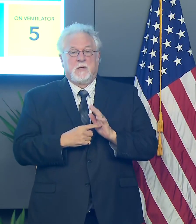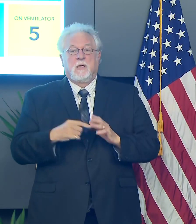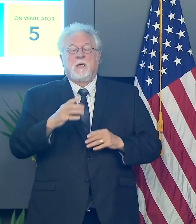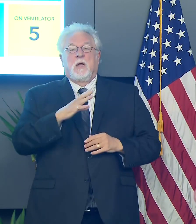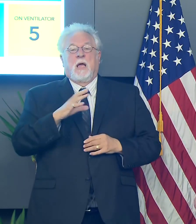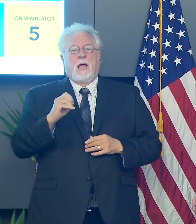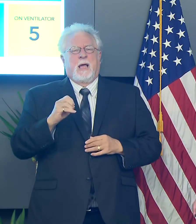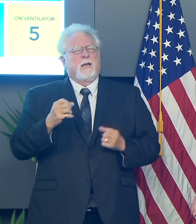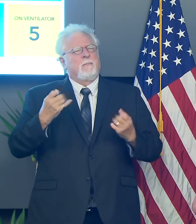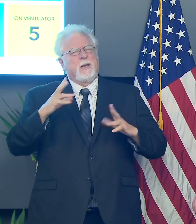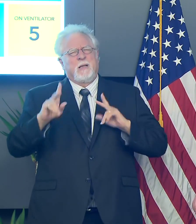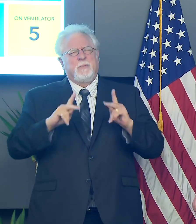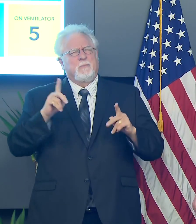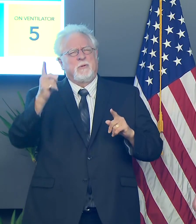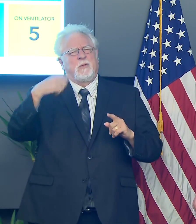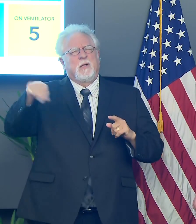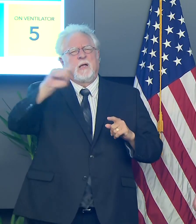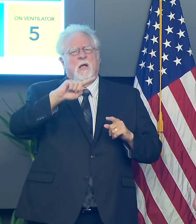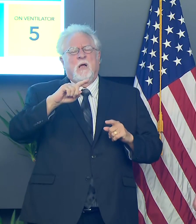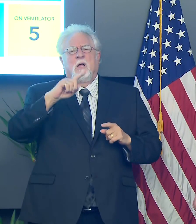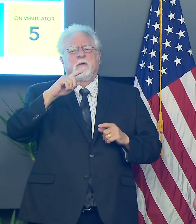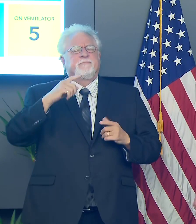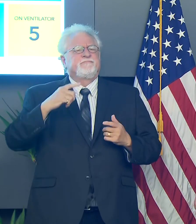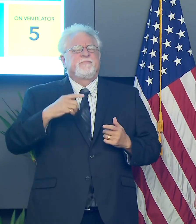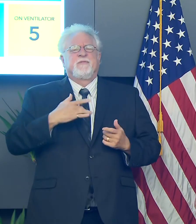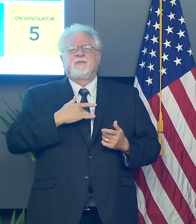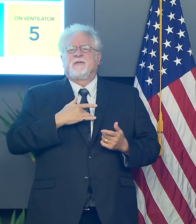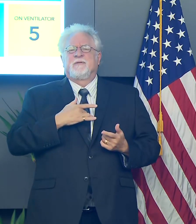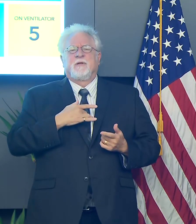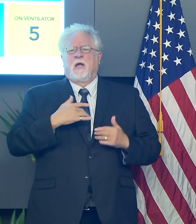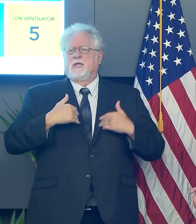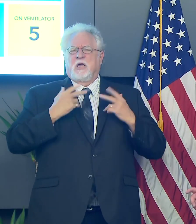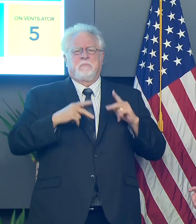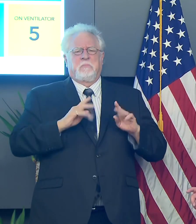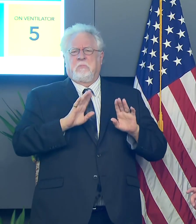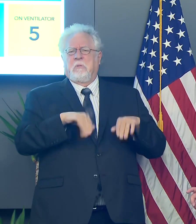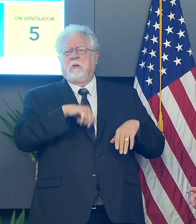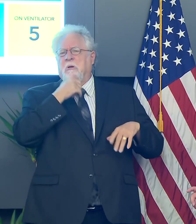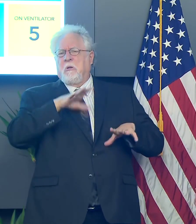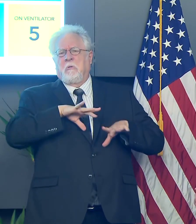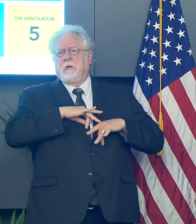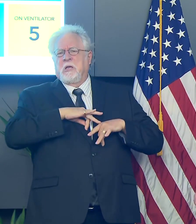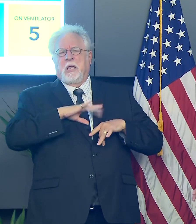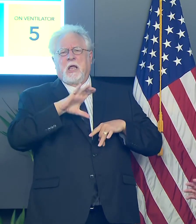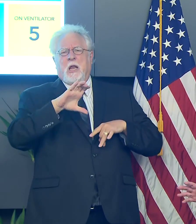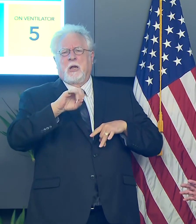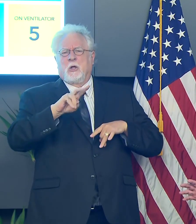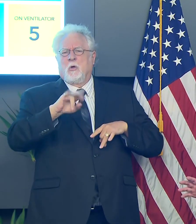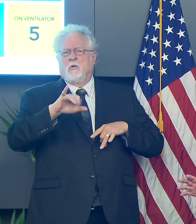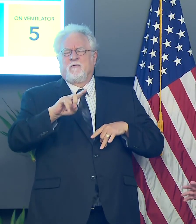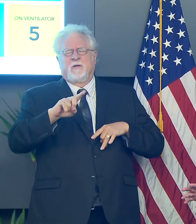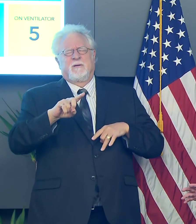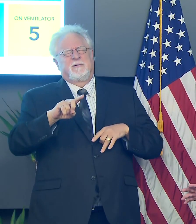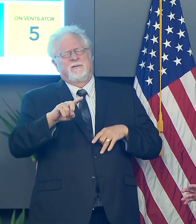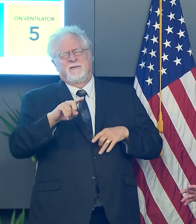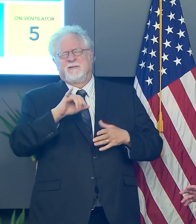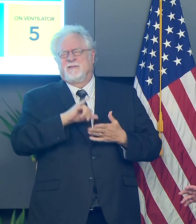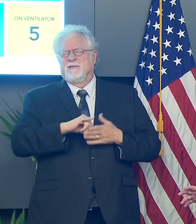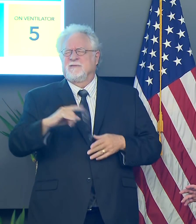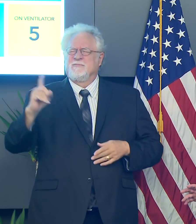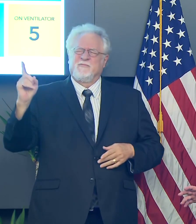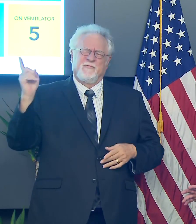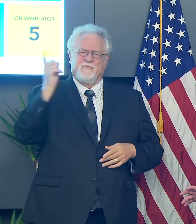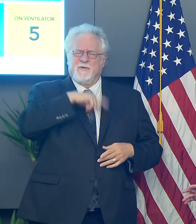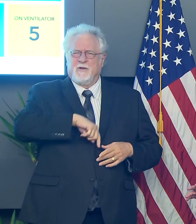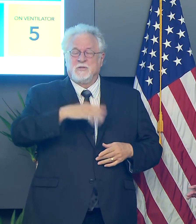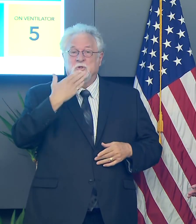and there are many people out there who falsely believe that young people don't get COVID. Uh, that, that is absolutely false.